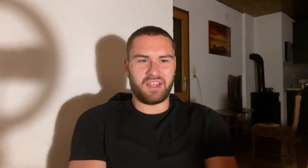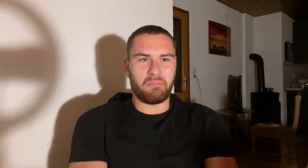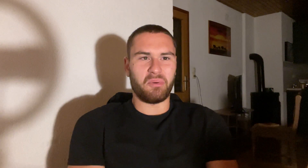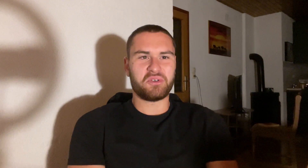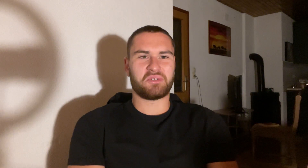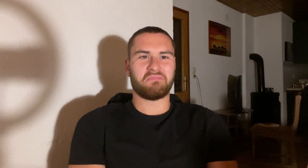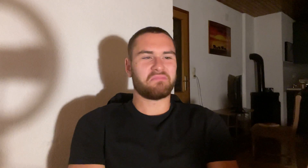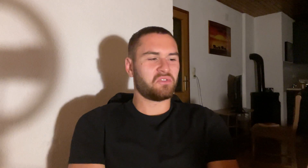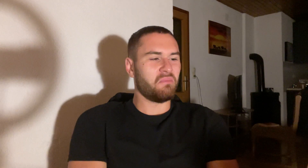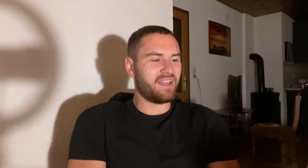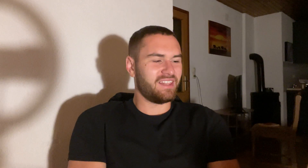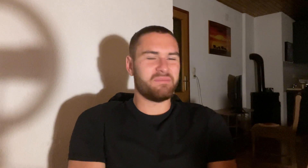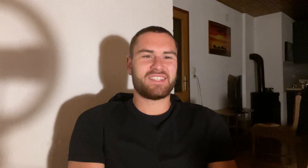like push to my limits.